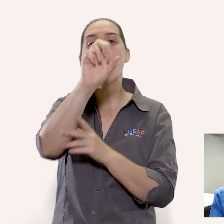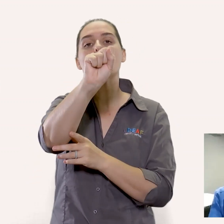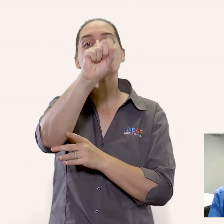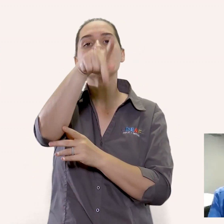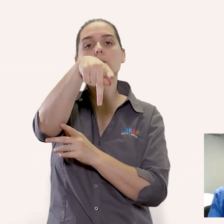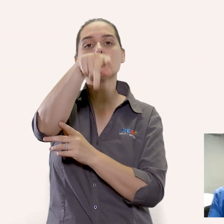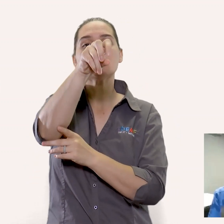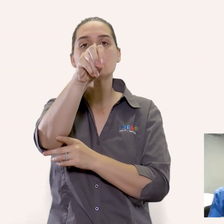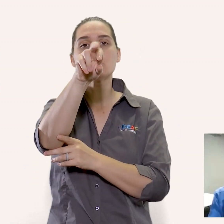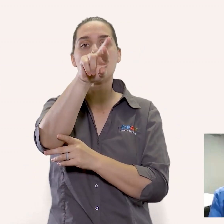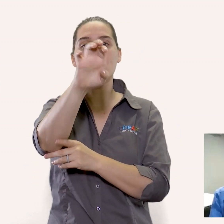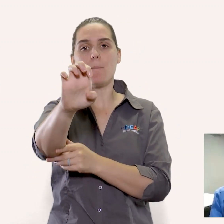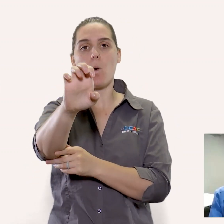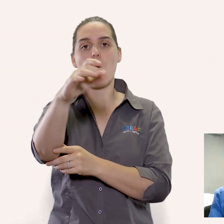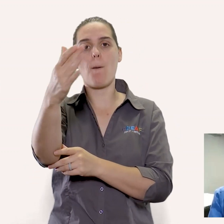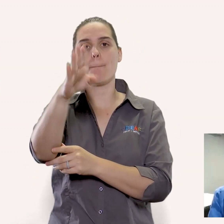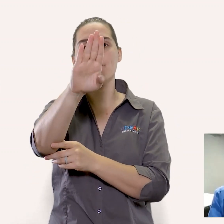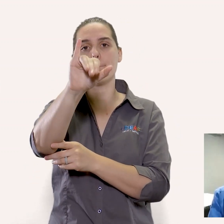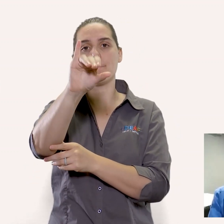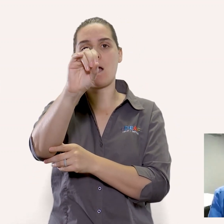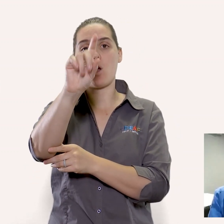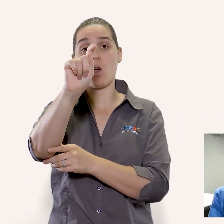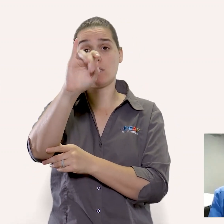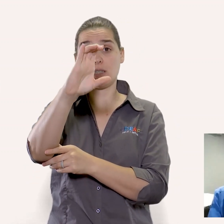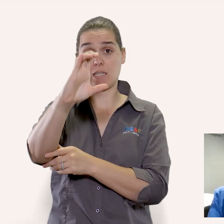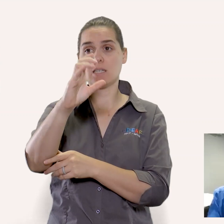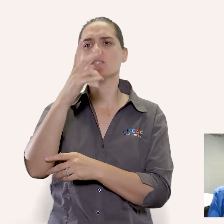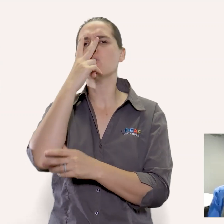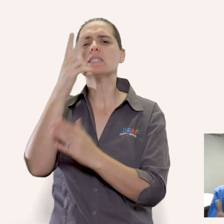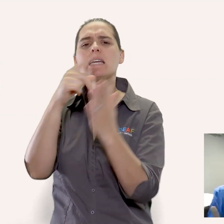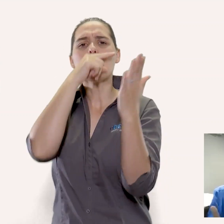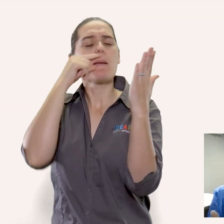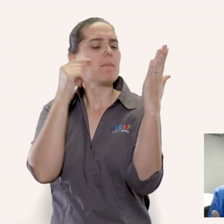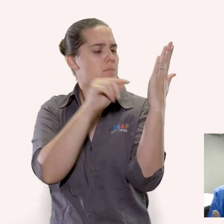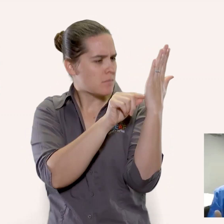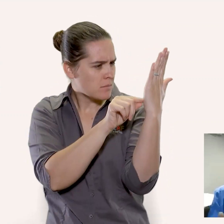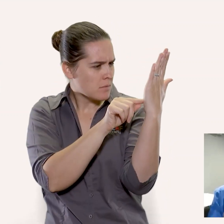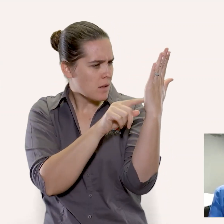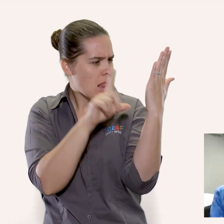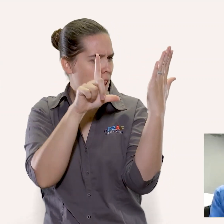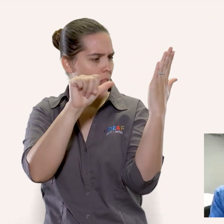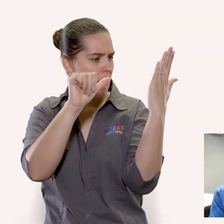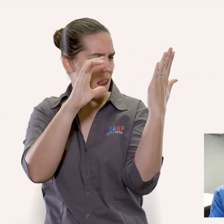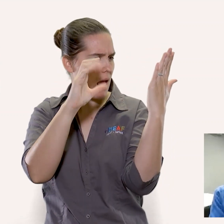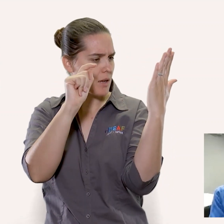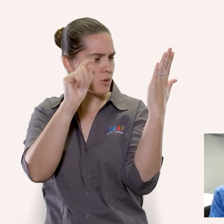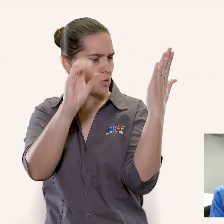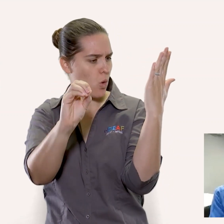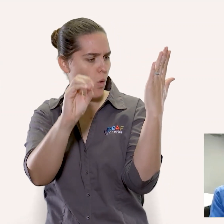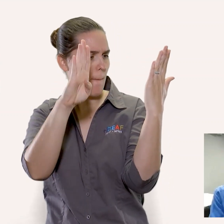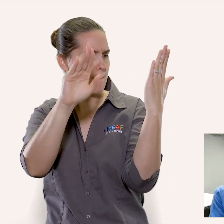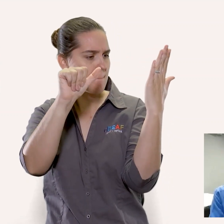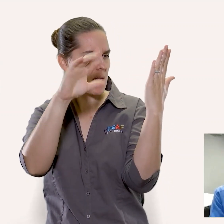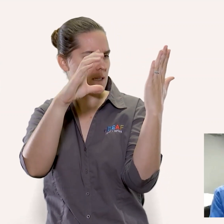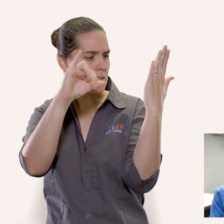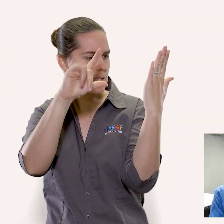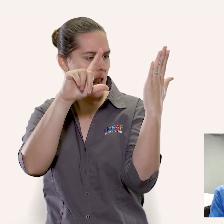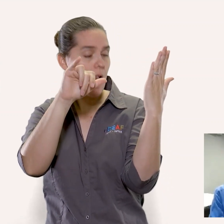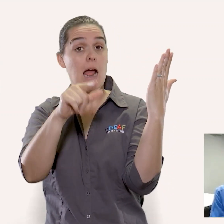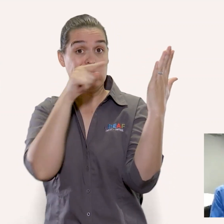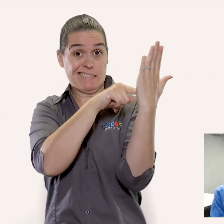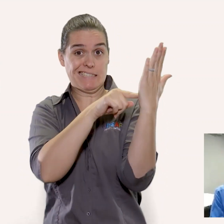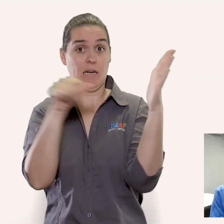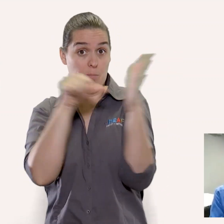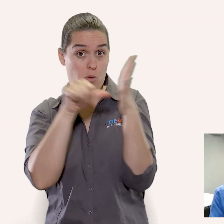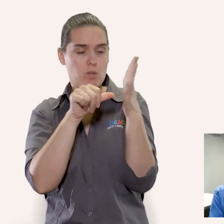as well i highly recommend them and i obviously can't predict what the quality is of the of the product that you're going to buy